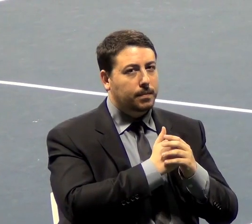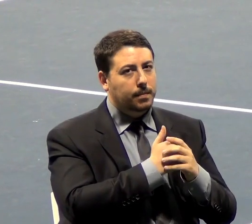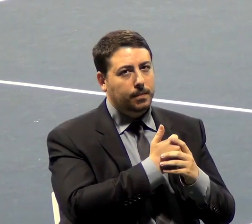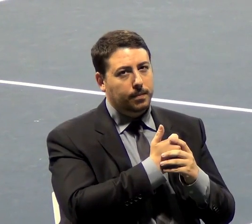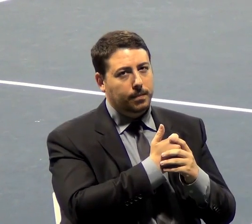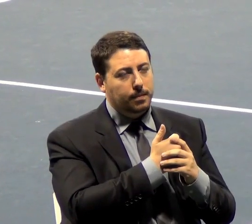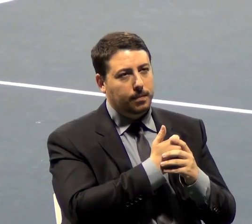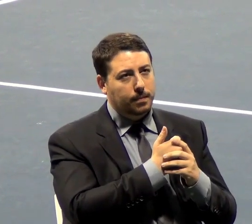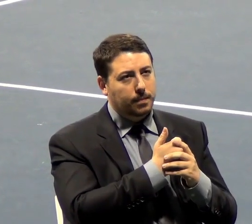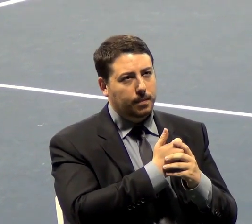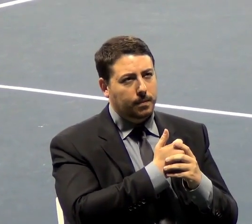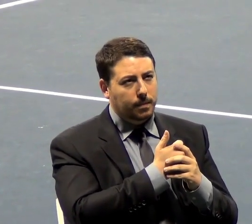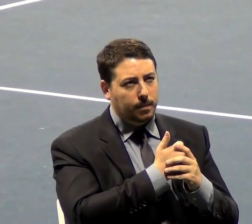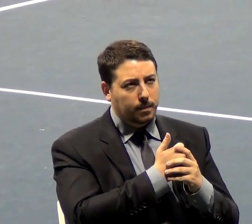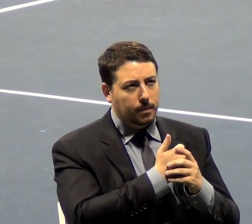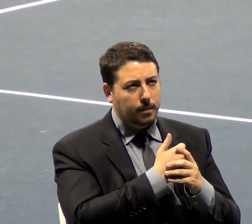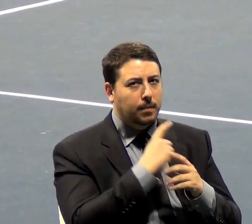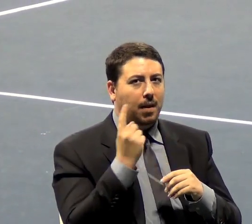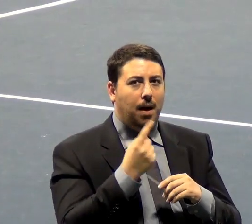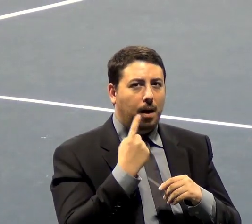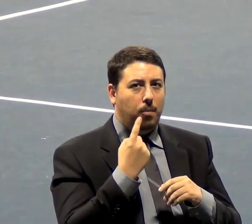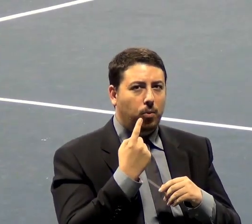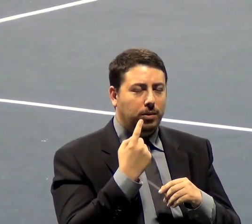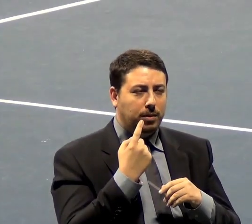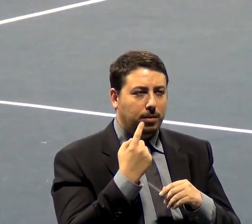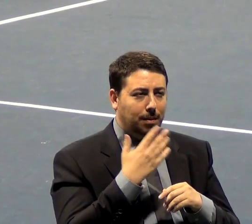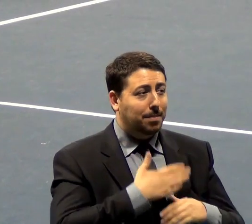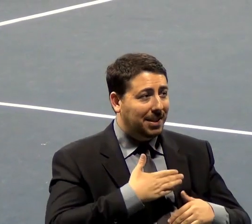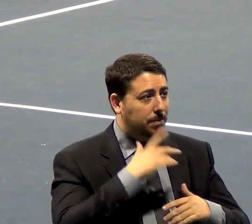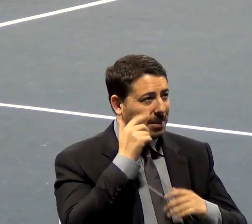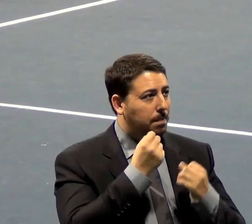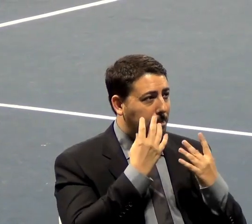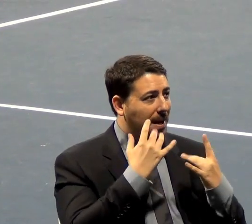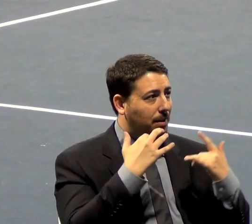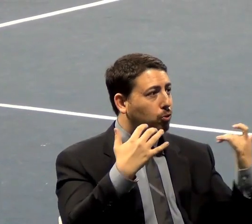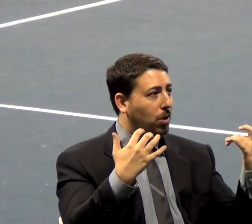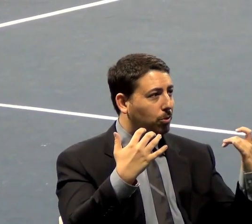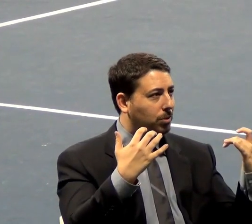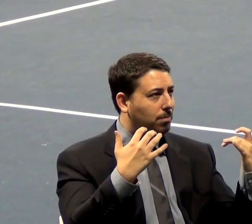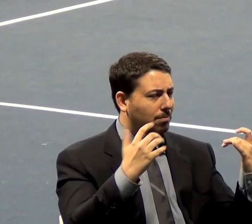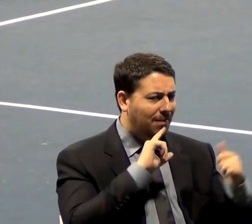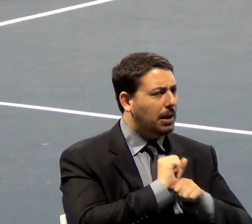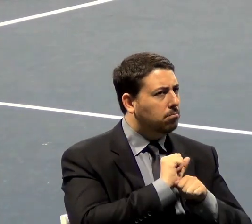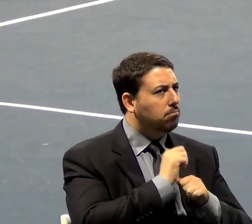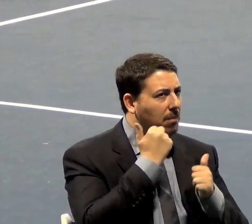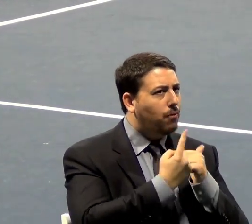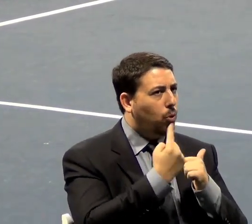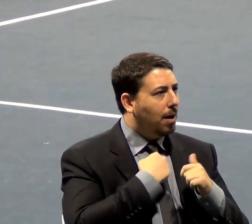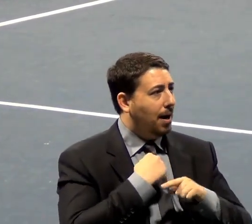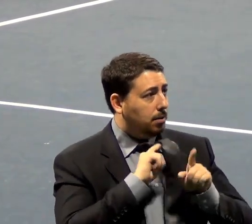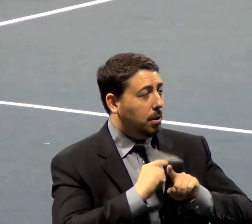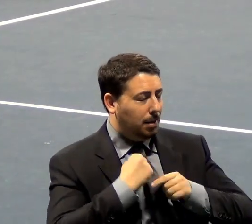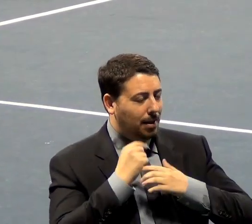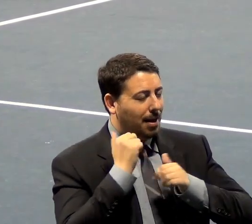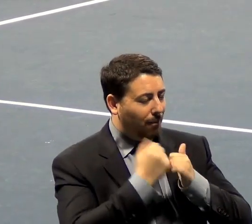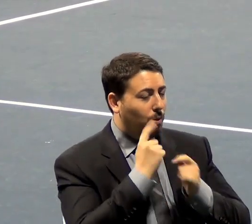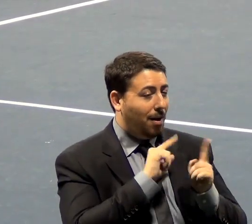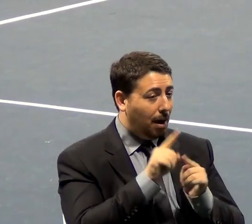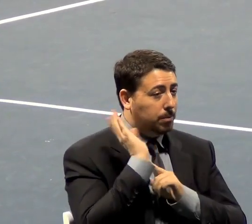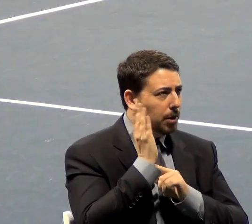I'm always pleased, I'm always pleased because so many of the crowds, as a matter of fact, all the crowds I speak to know about the National Defense Authorization